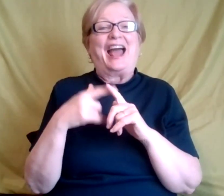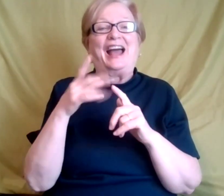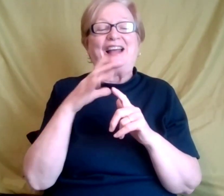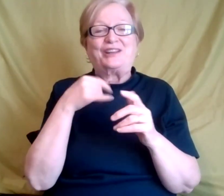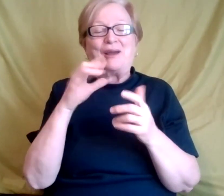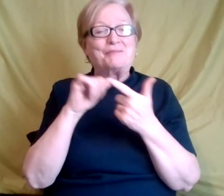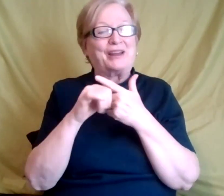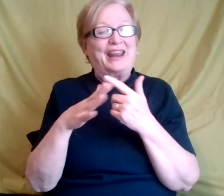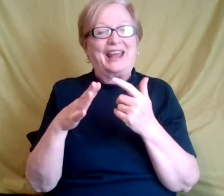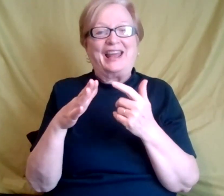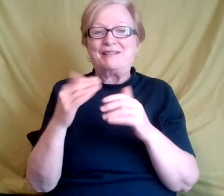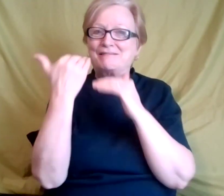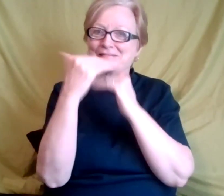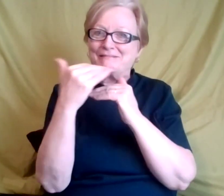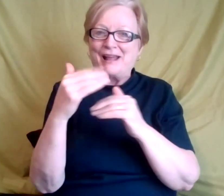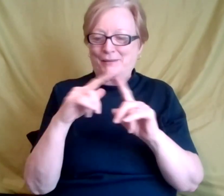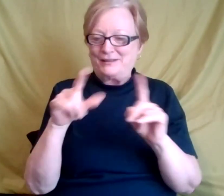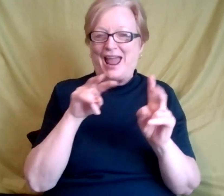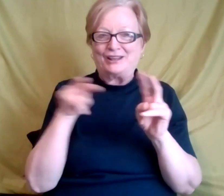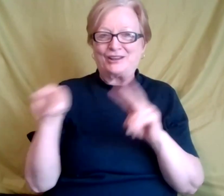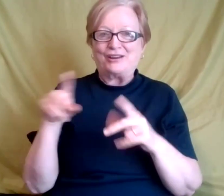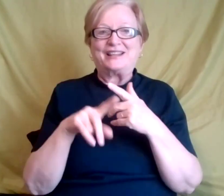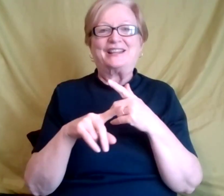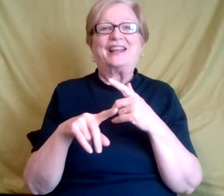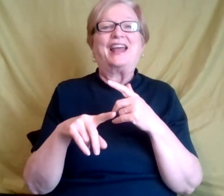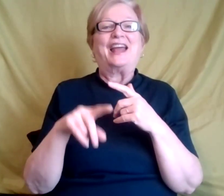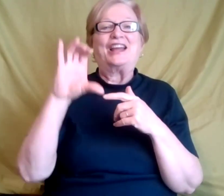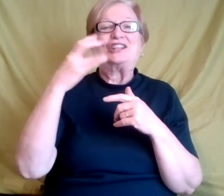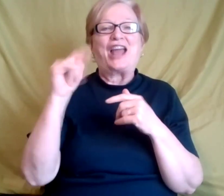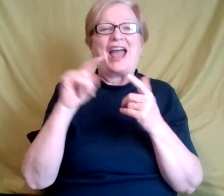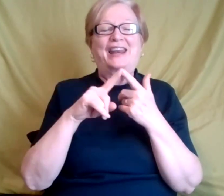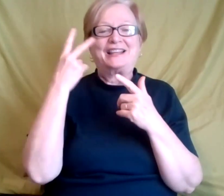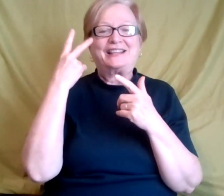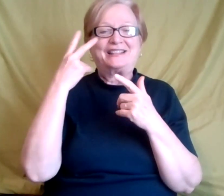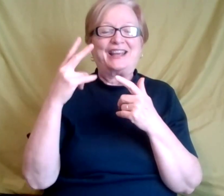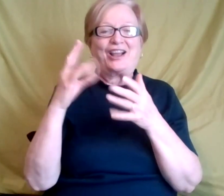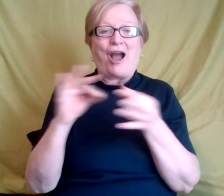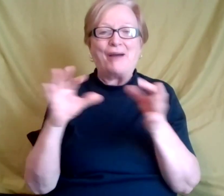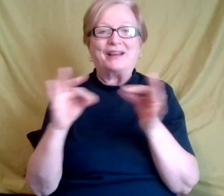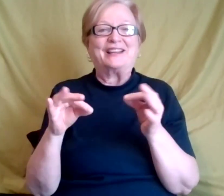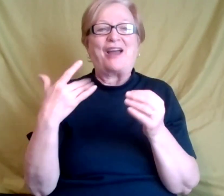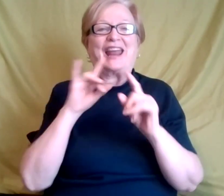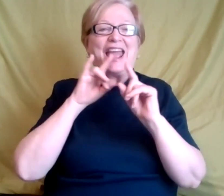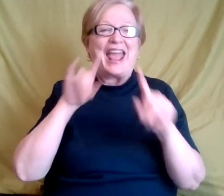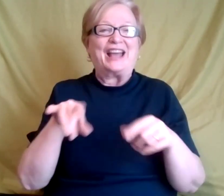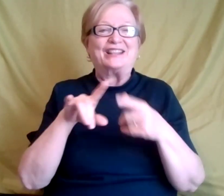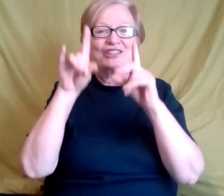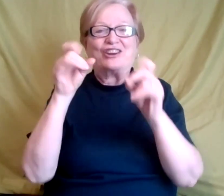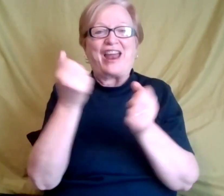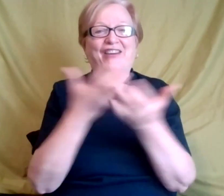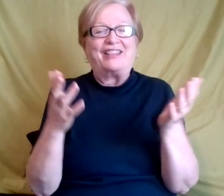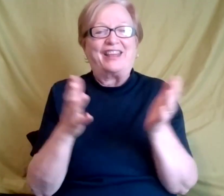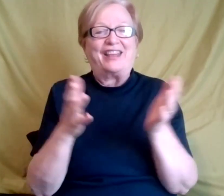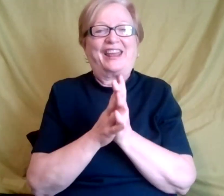the script. And then I look over in the chat and I see some comments and questions, and then I want to answer those questions. And so